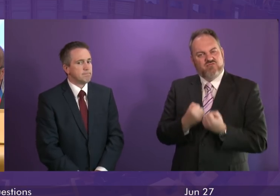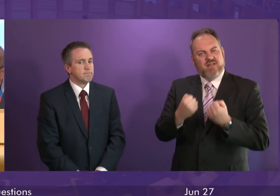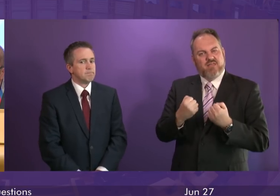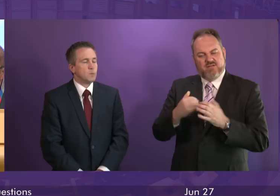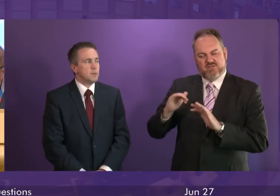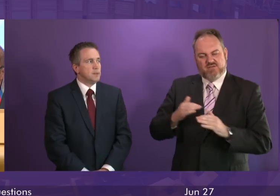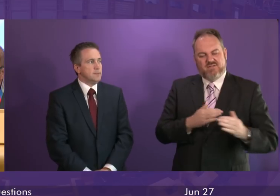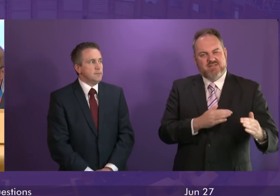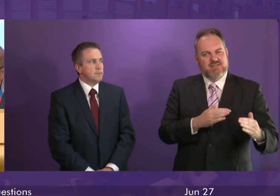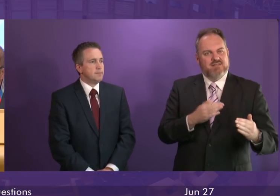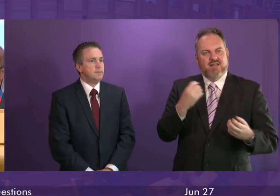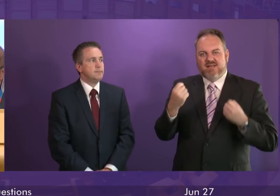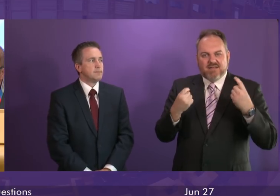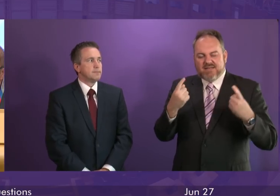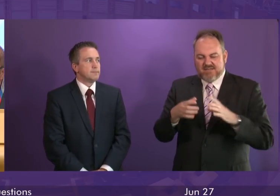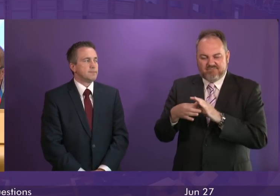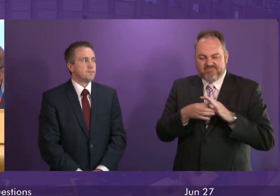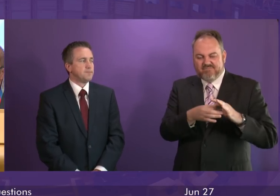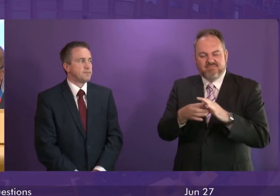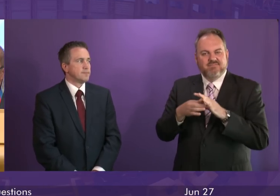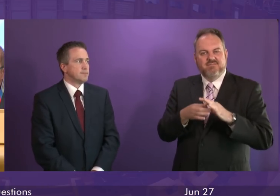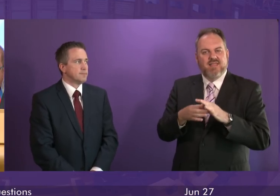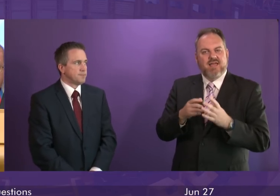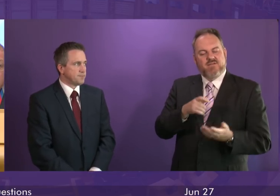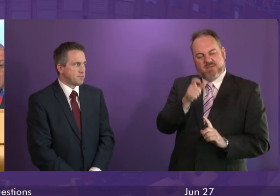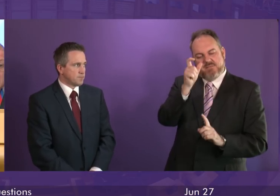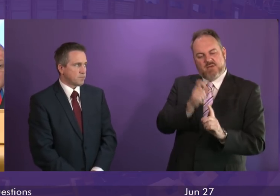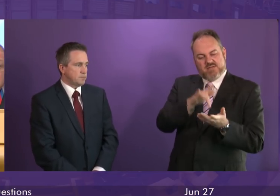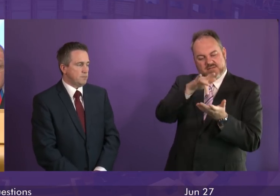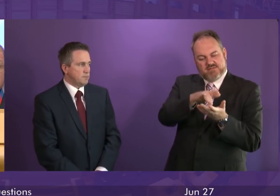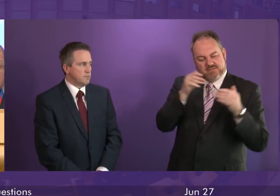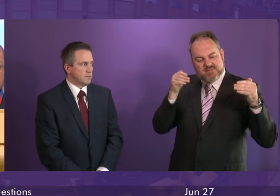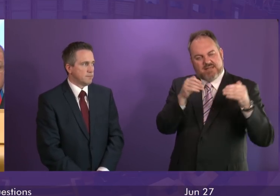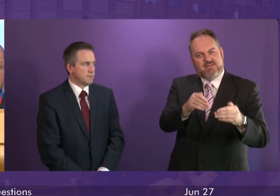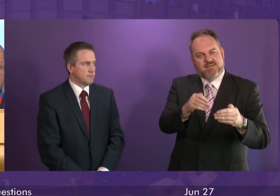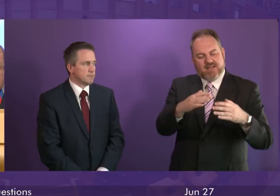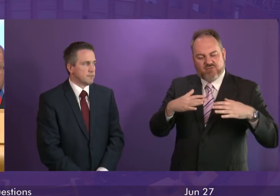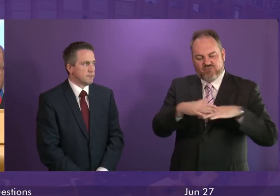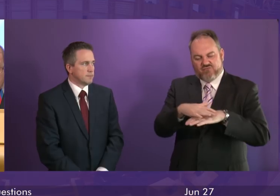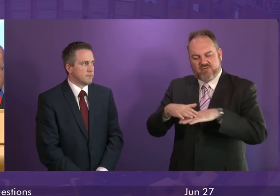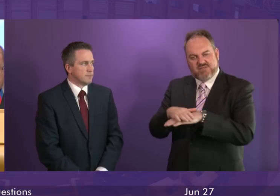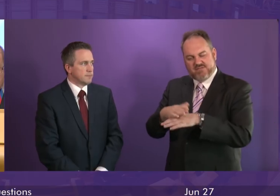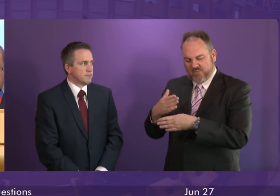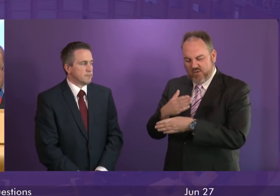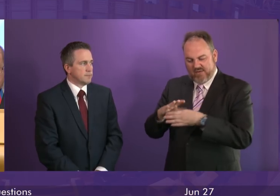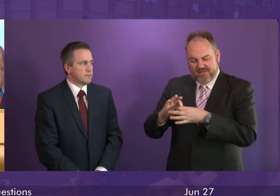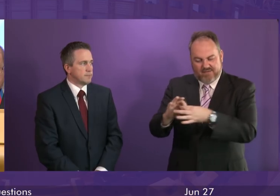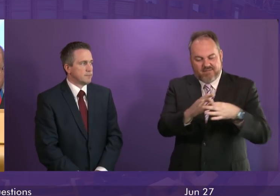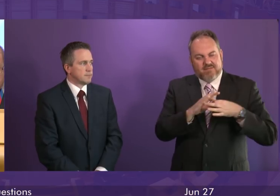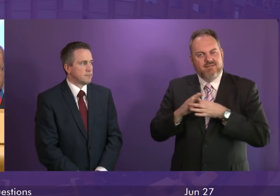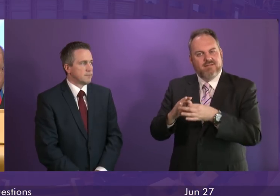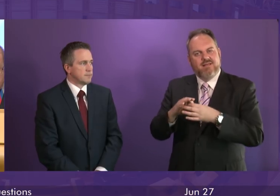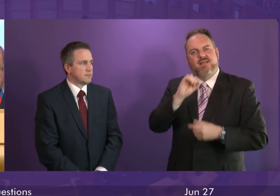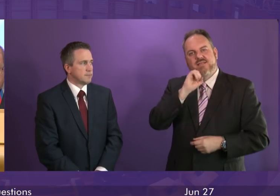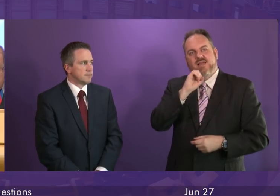services like Ideas in my constituency, who have a person-centred and cross-agency approach to help adults with the support they require, which will